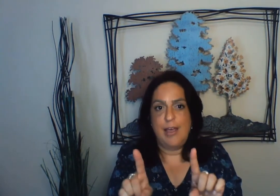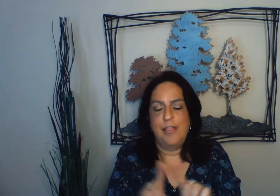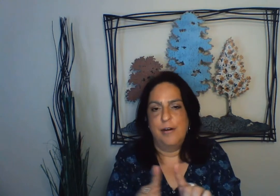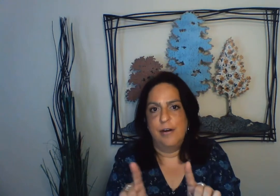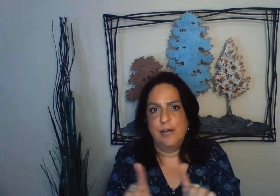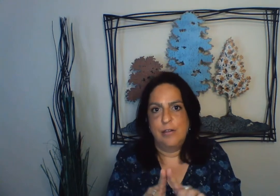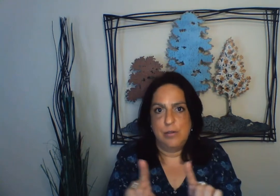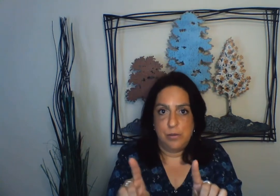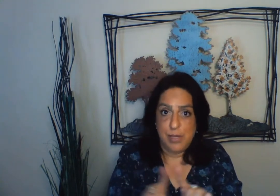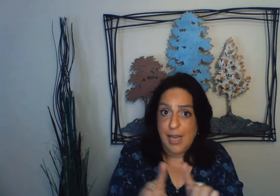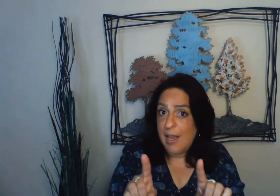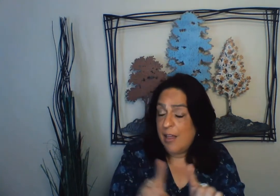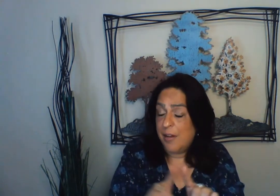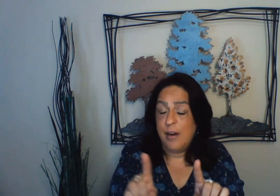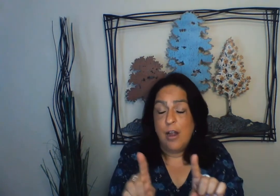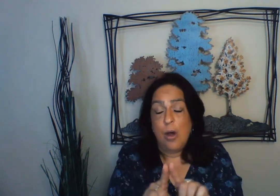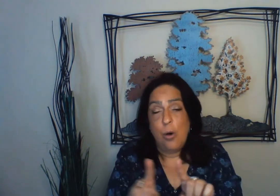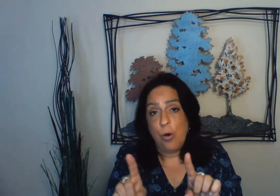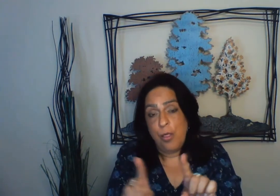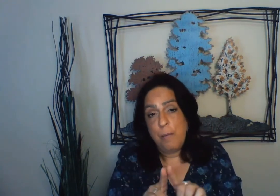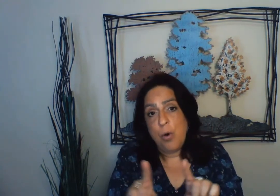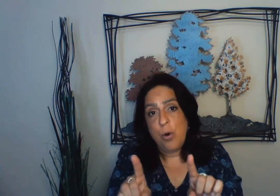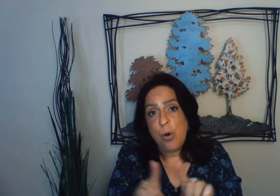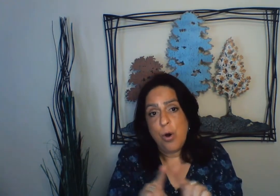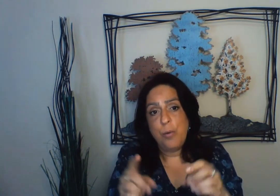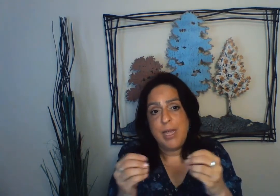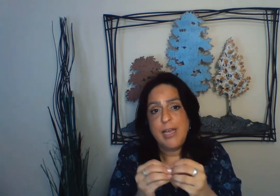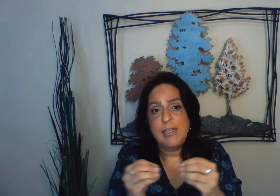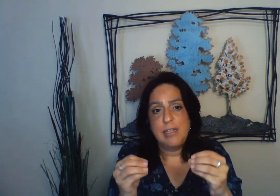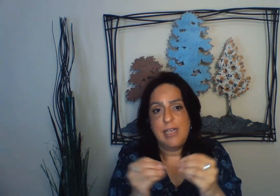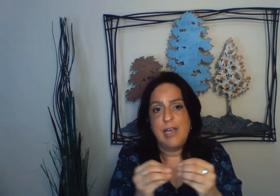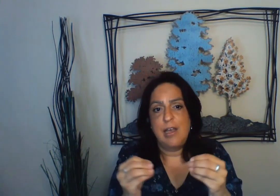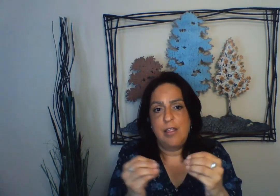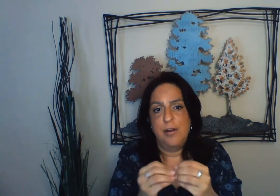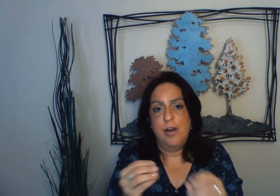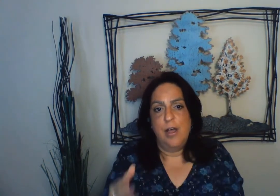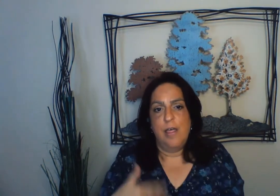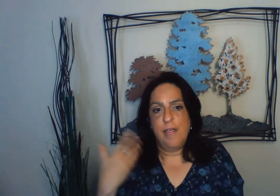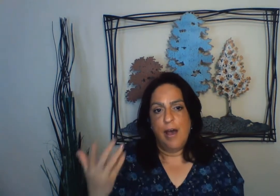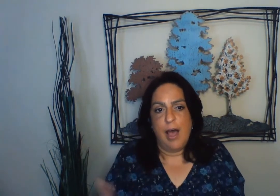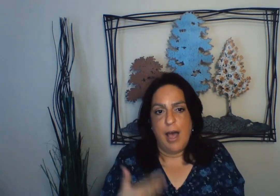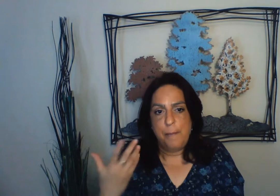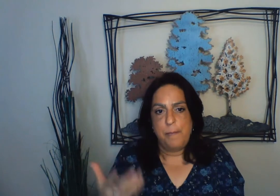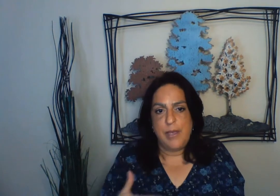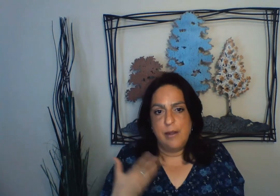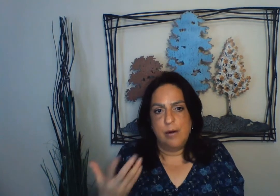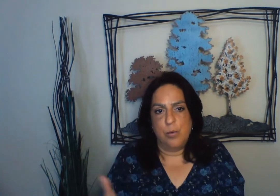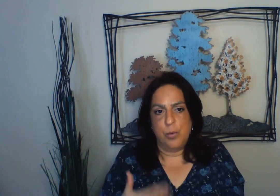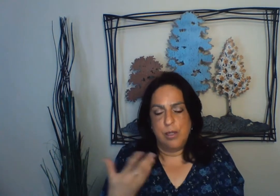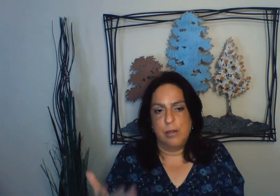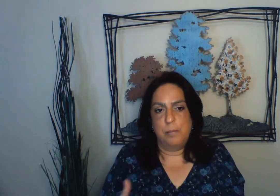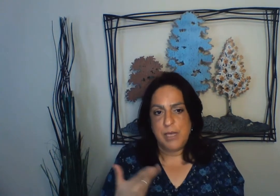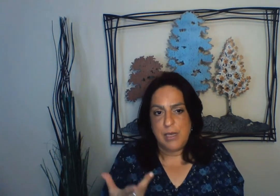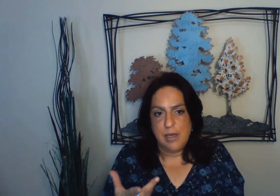together. Oh, the more we get together, the happier we'll be.